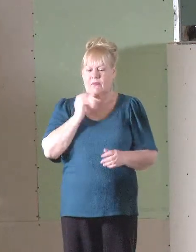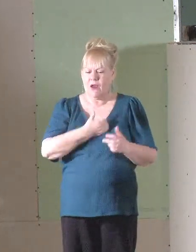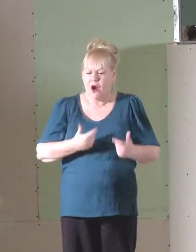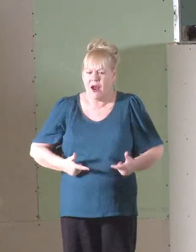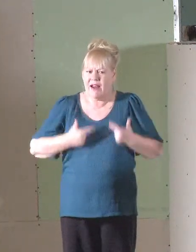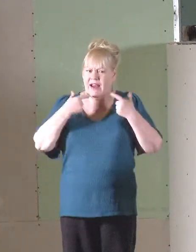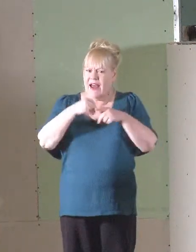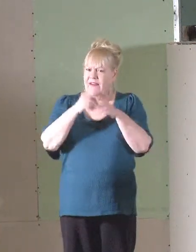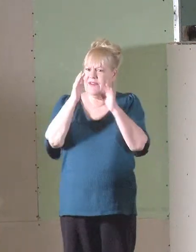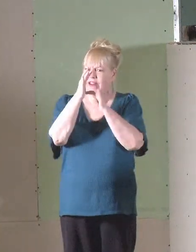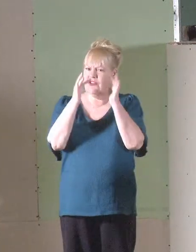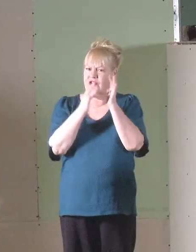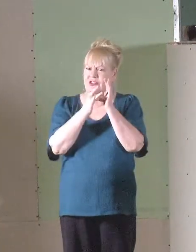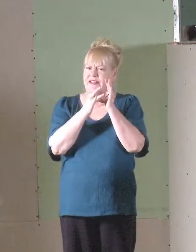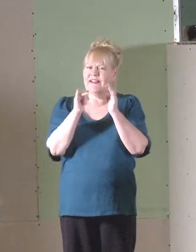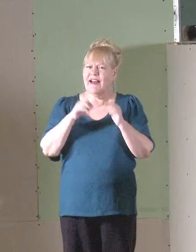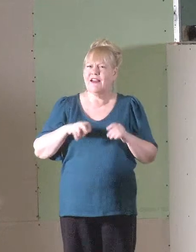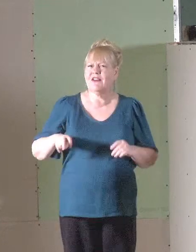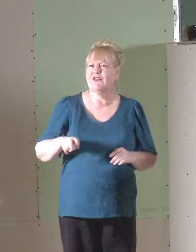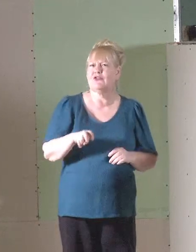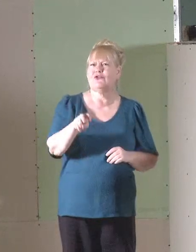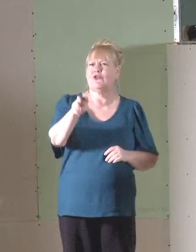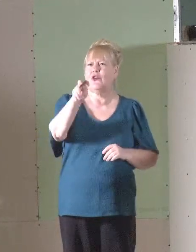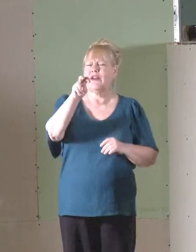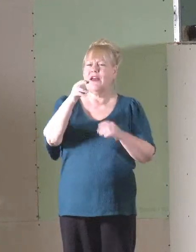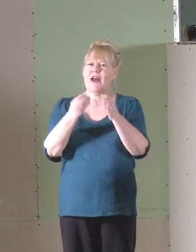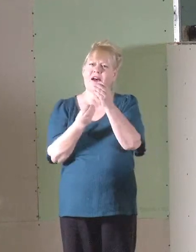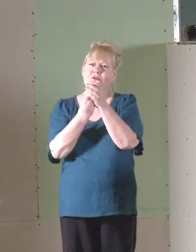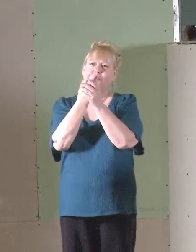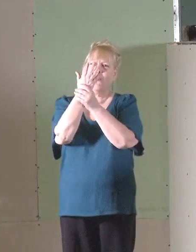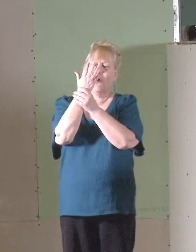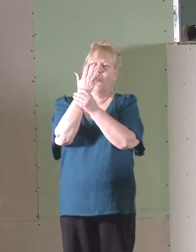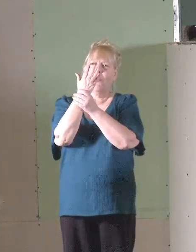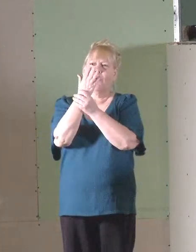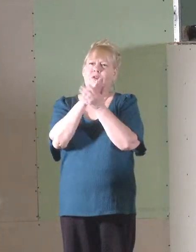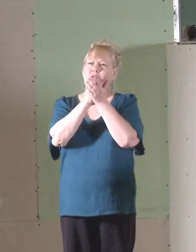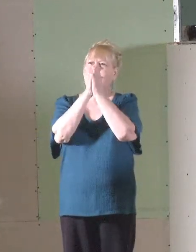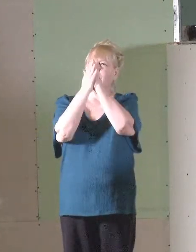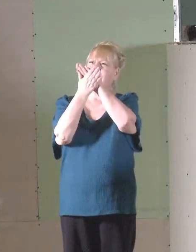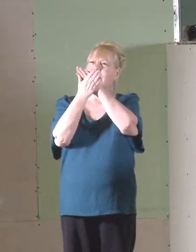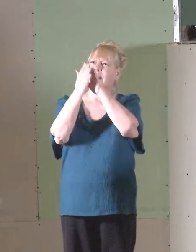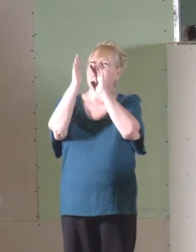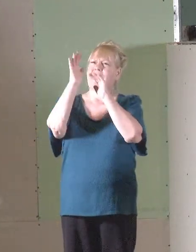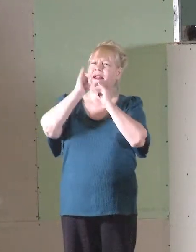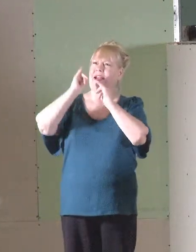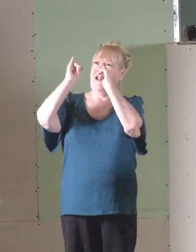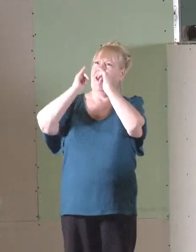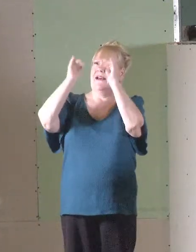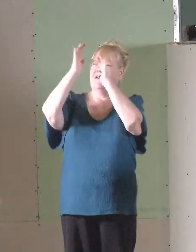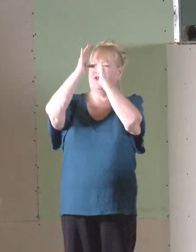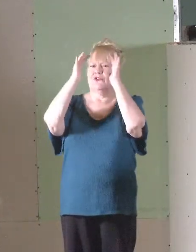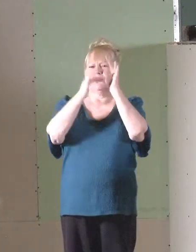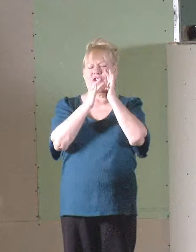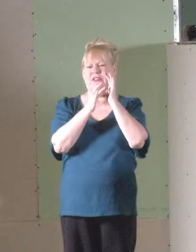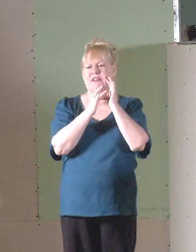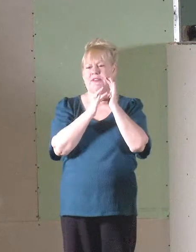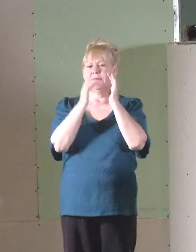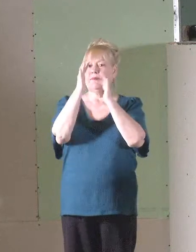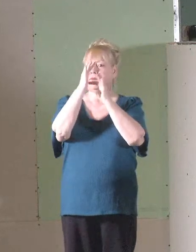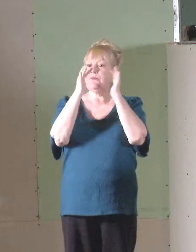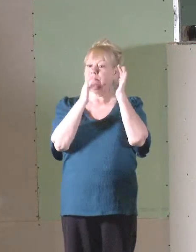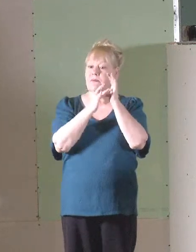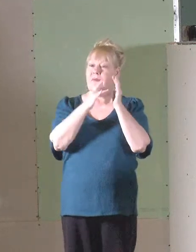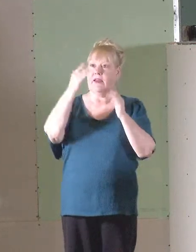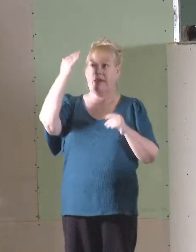Christ is a journey, a journey of growth into Christ-likeness. Jesus